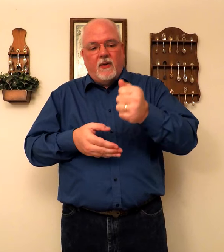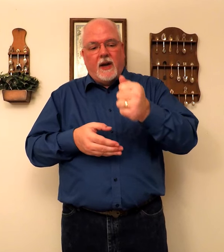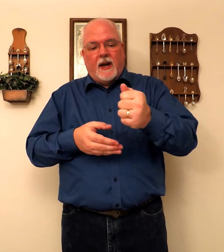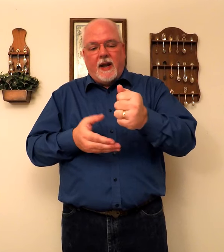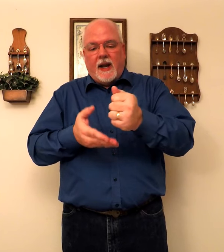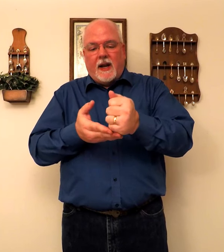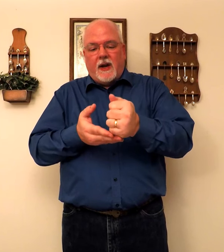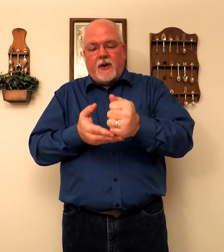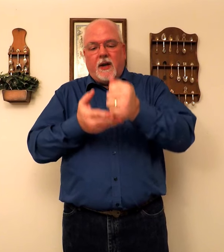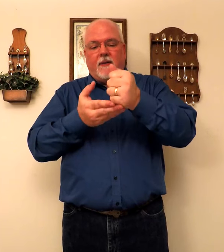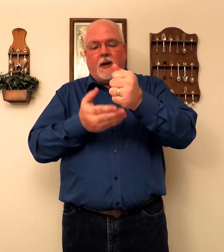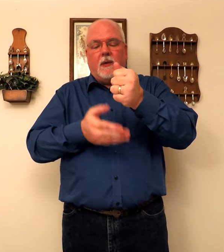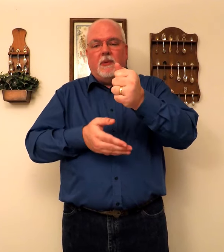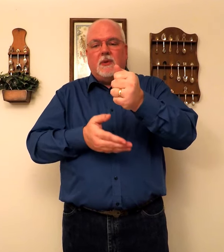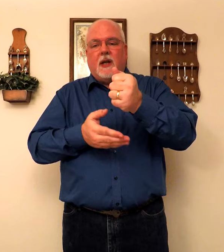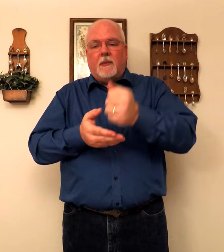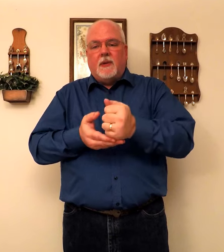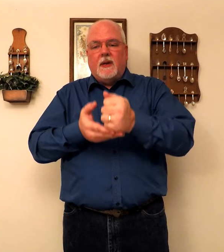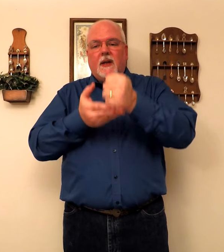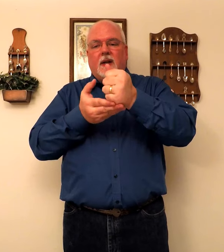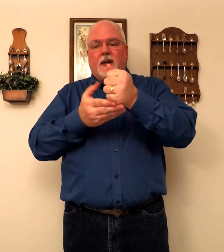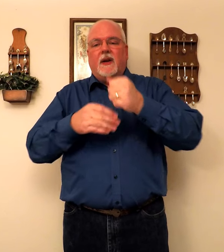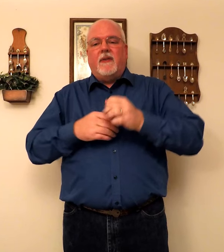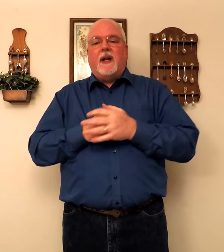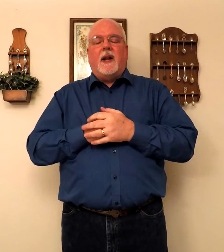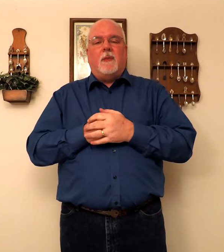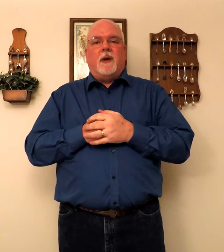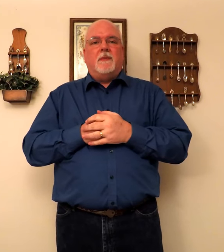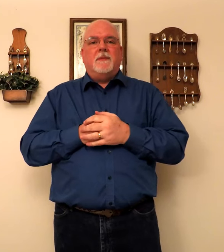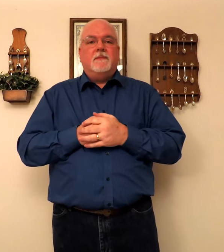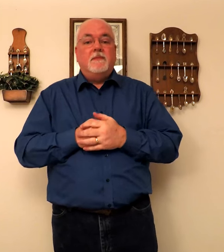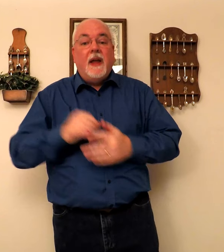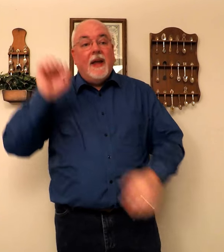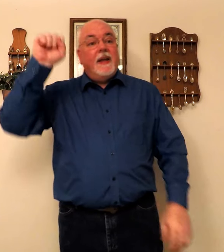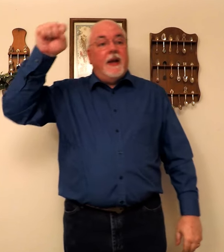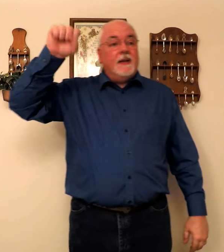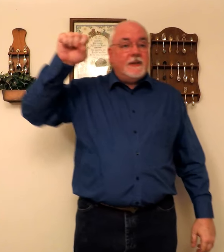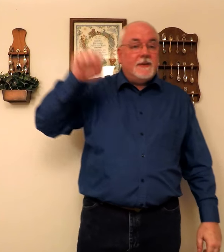You got an a hand here. You get a little boost up. You're giving it a help up. Yes.